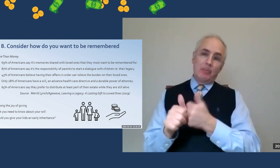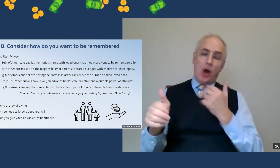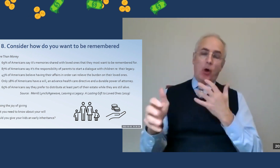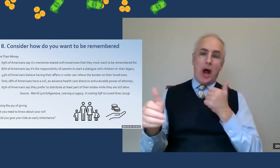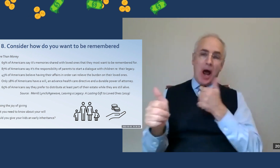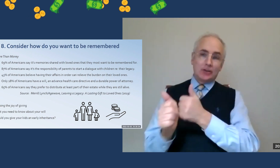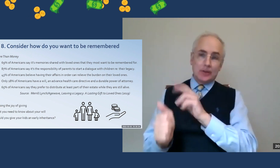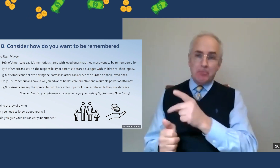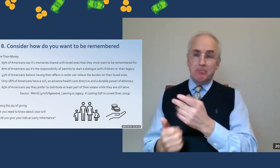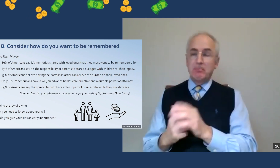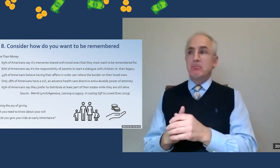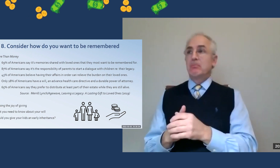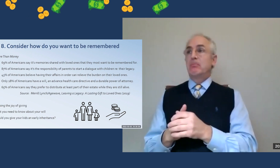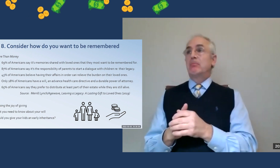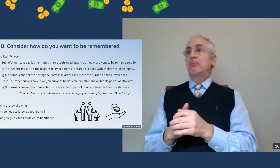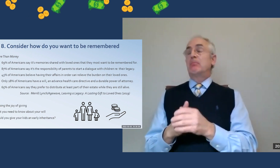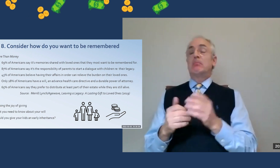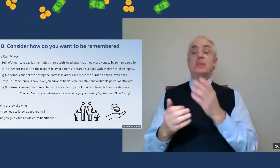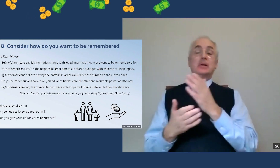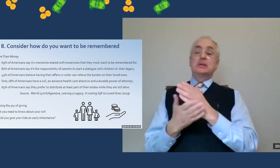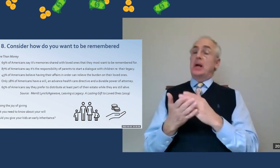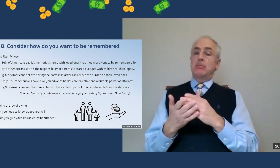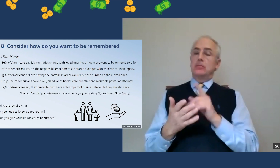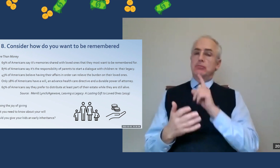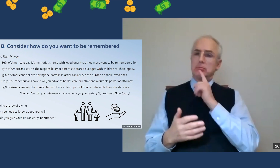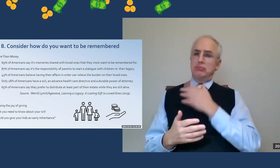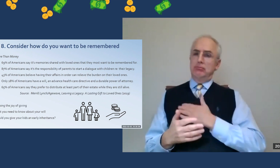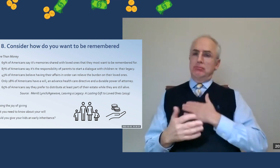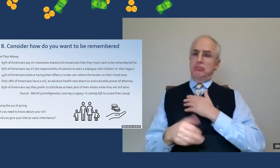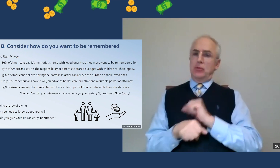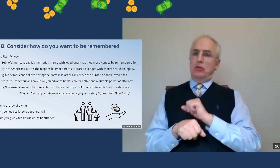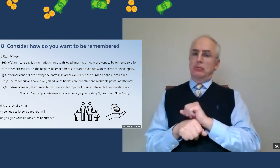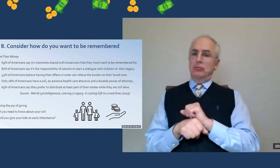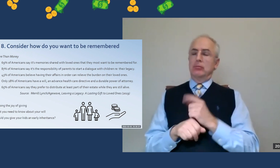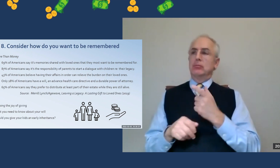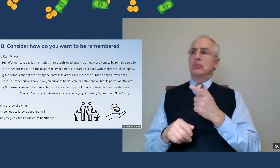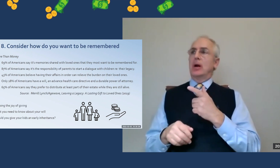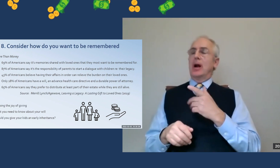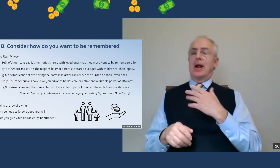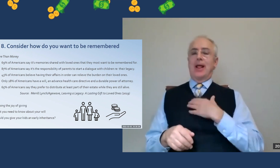Perhaps you would like to do some travel that you didn't have the time for earlier in life.